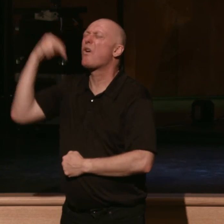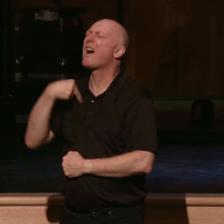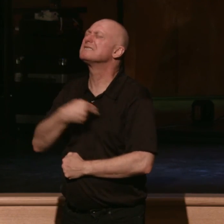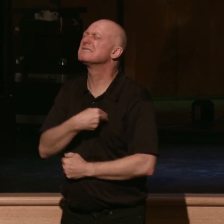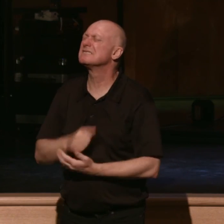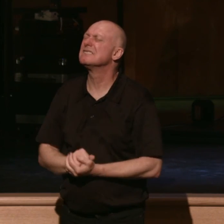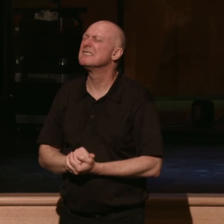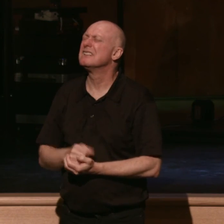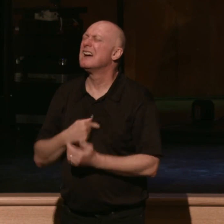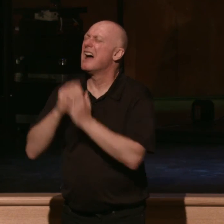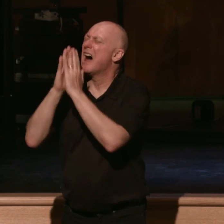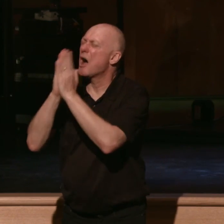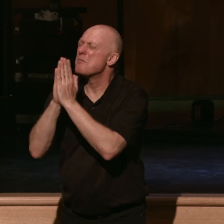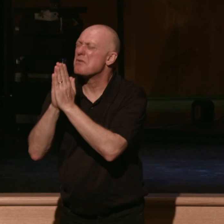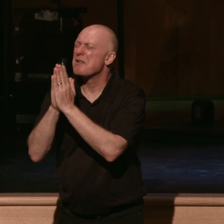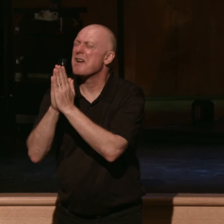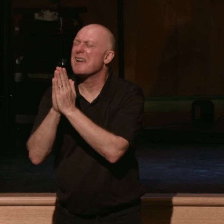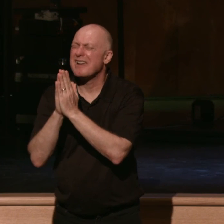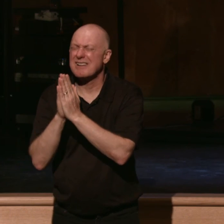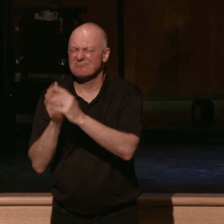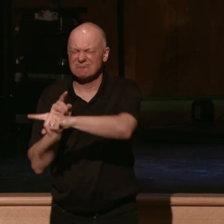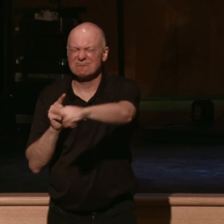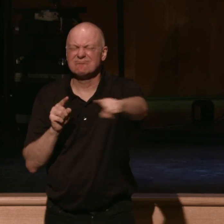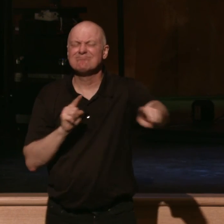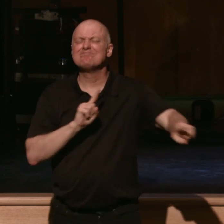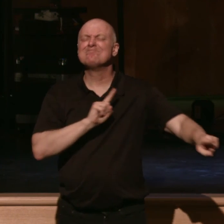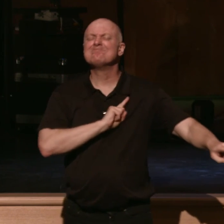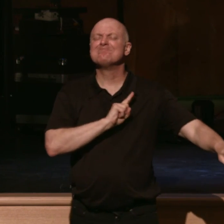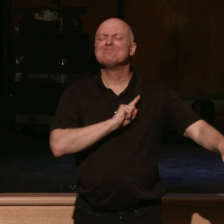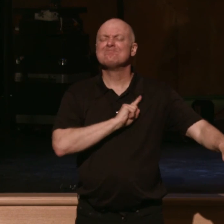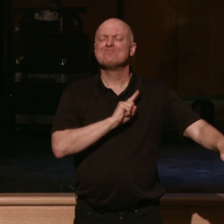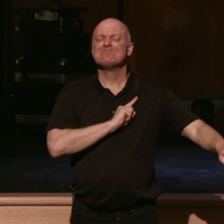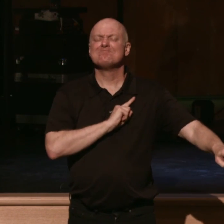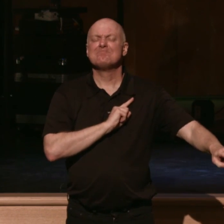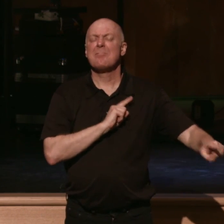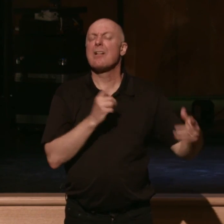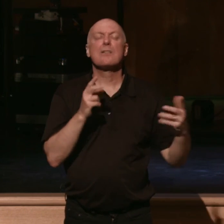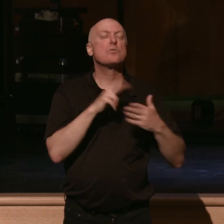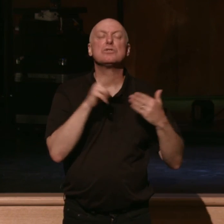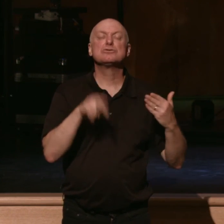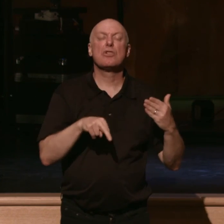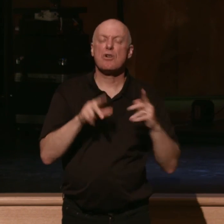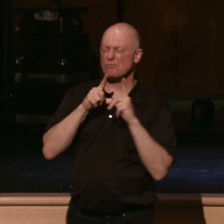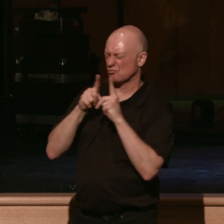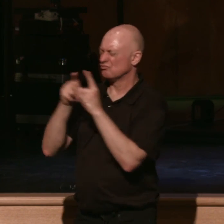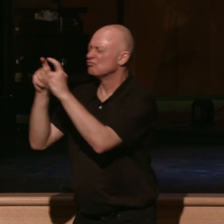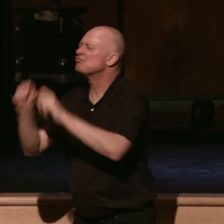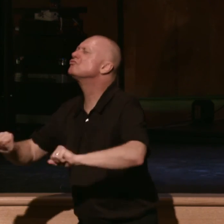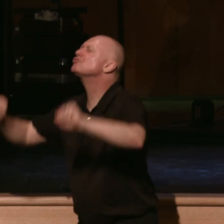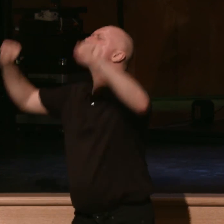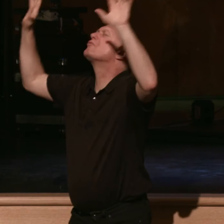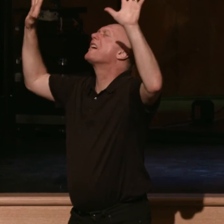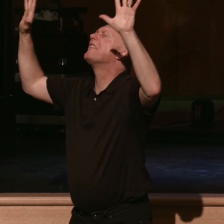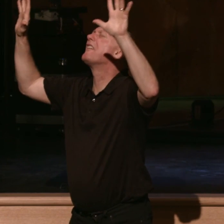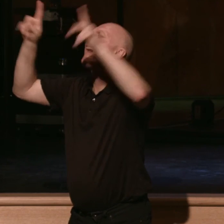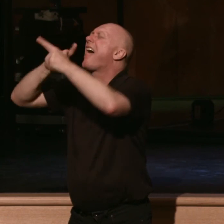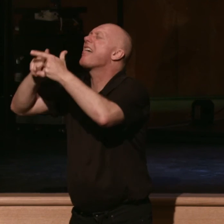God, pray that as conviction abounds in our hearts, we would run to you and now surrender to you and find great thankfulness from us.